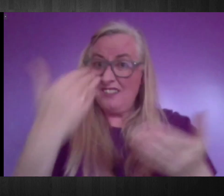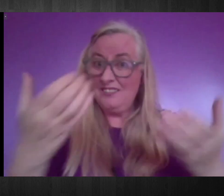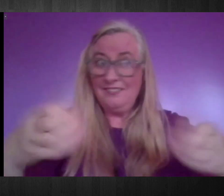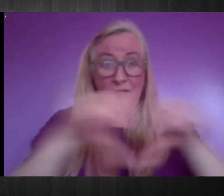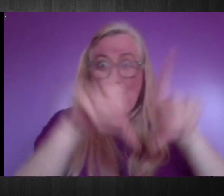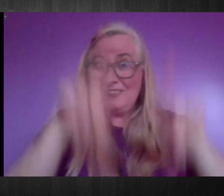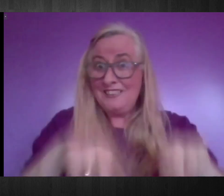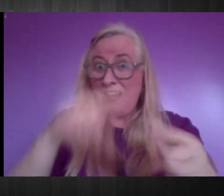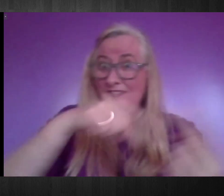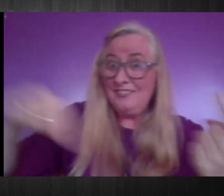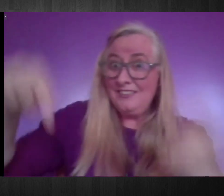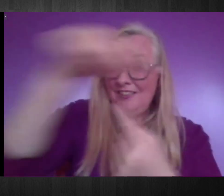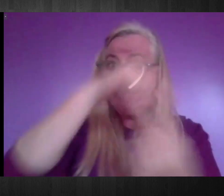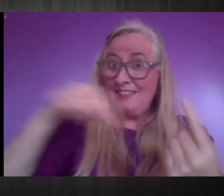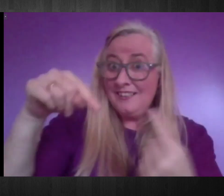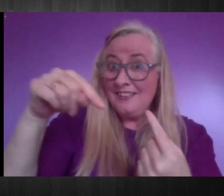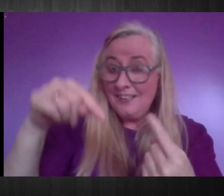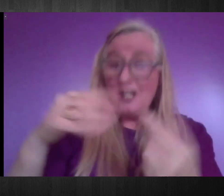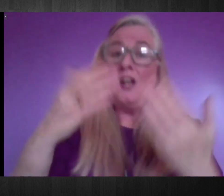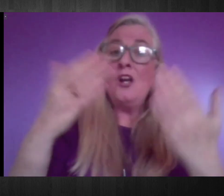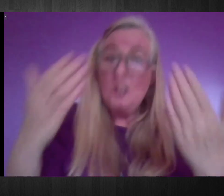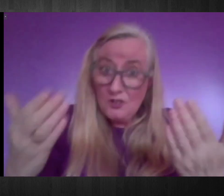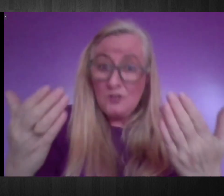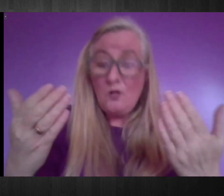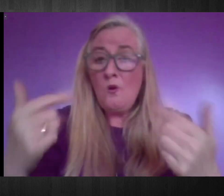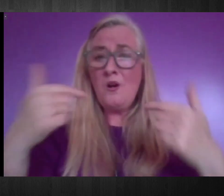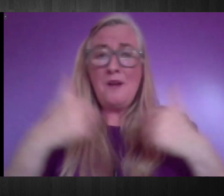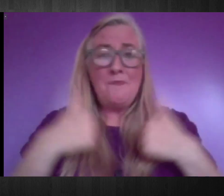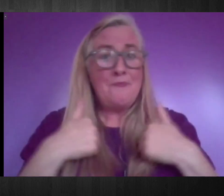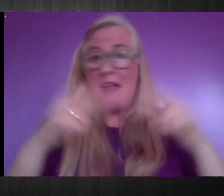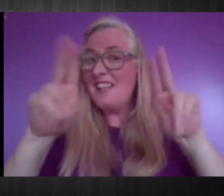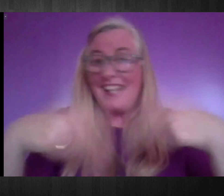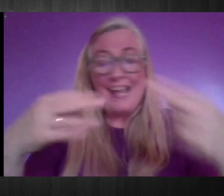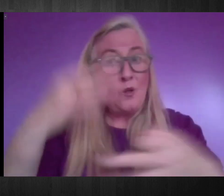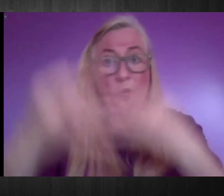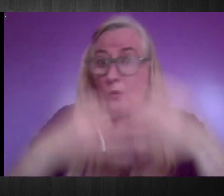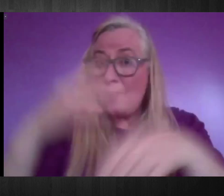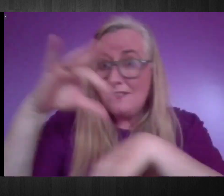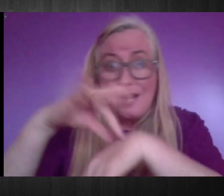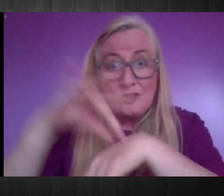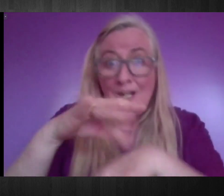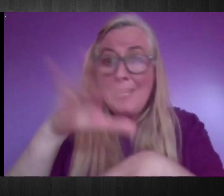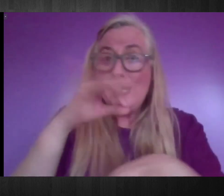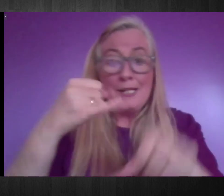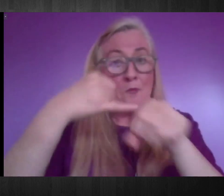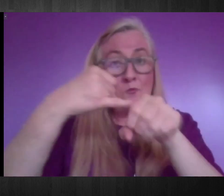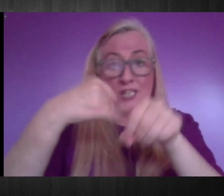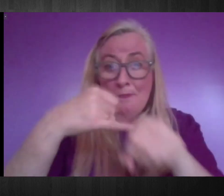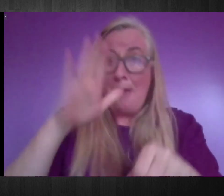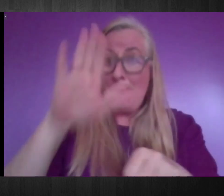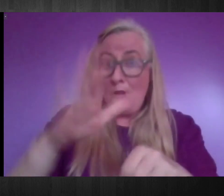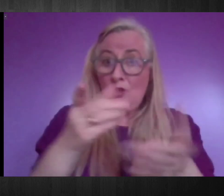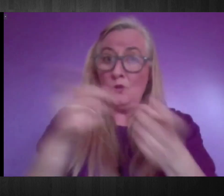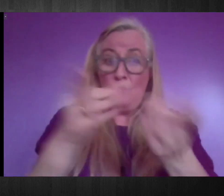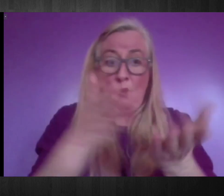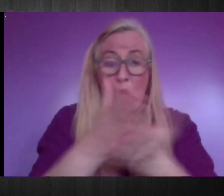know, so then we just can't go to the doctor, you know, and get your prescriptions. You have to do it online. That